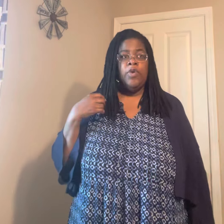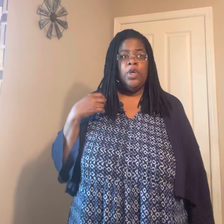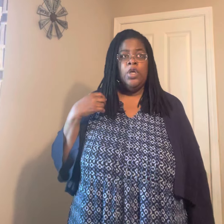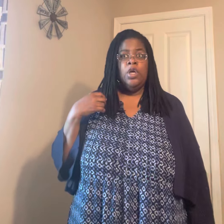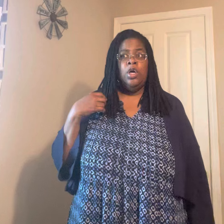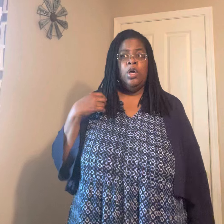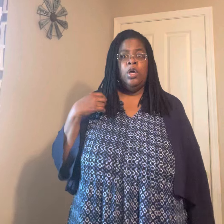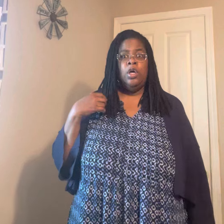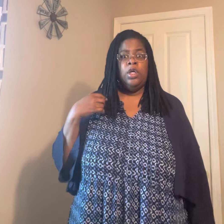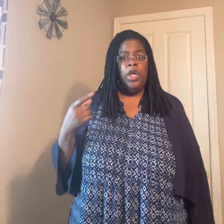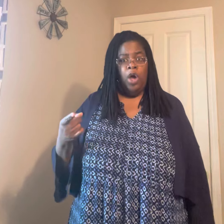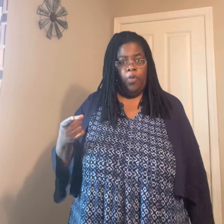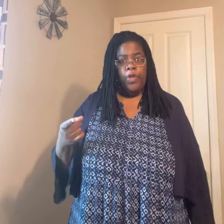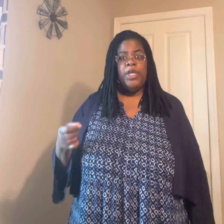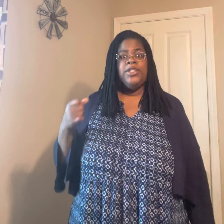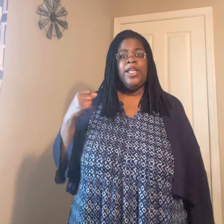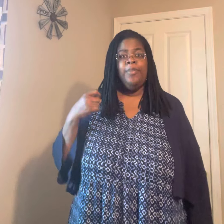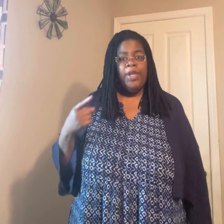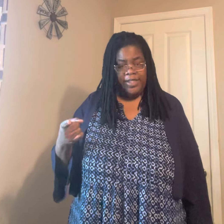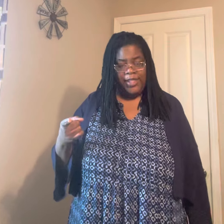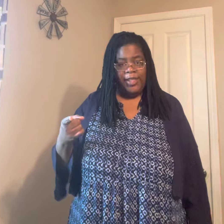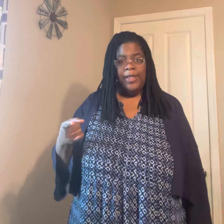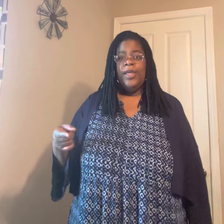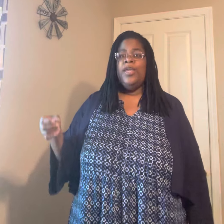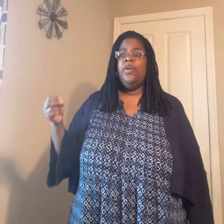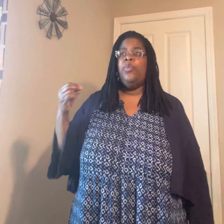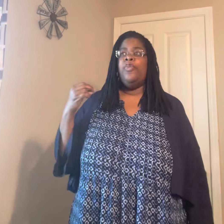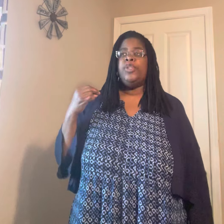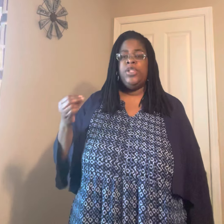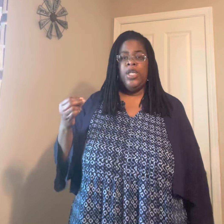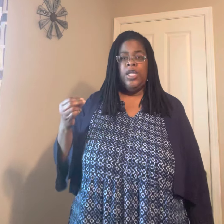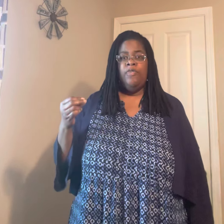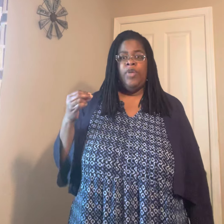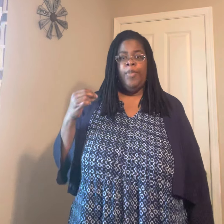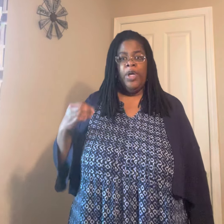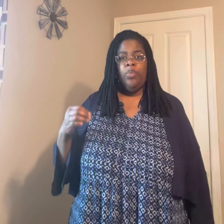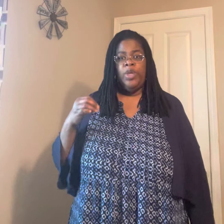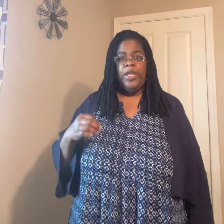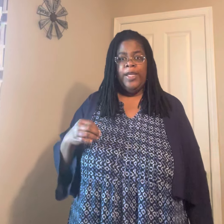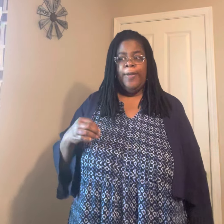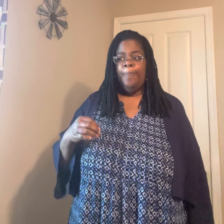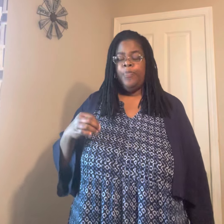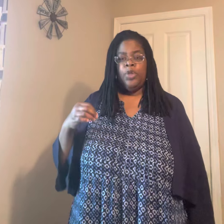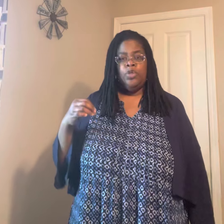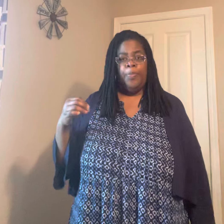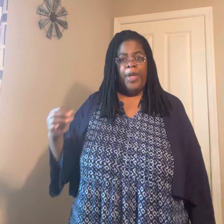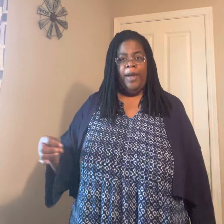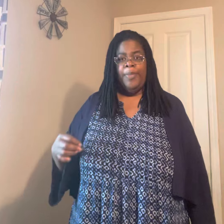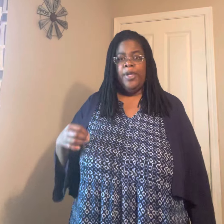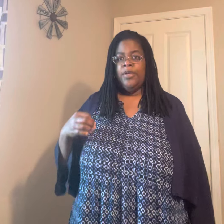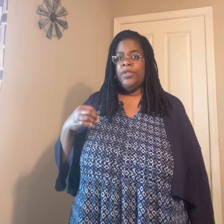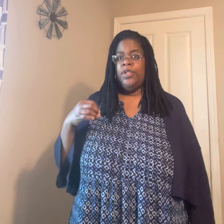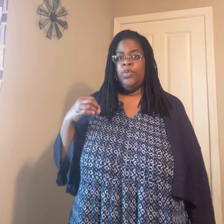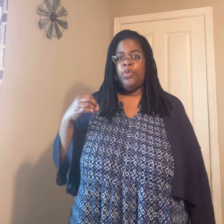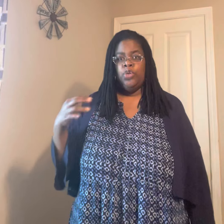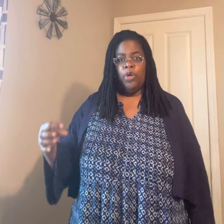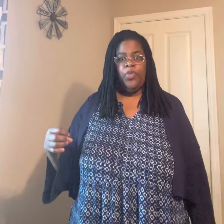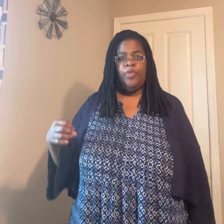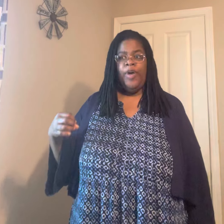good health, it's a blessing. If we receive the money we need to pay our bills and to enjoy the fruit of our